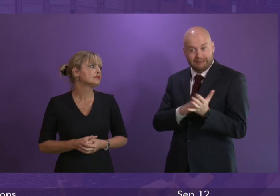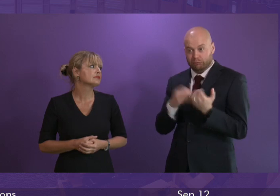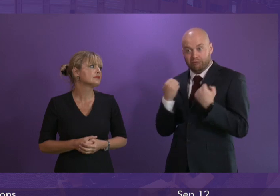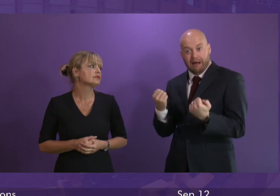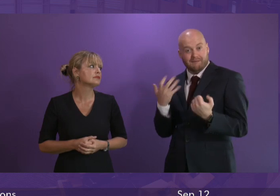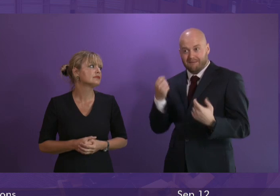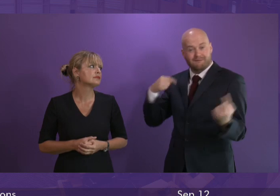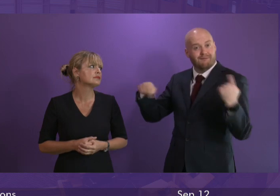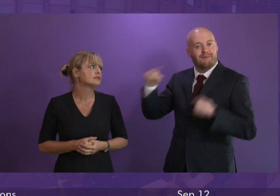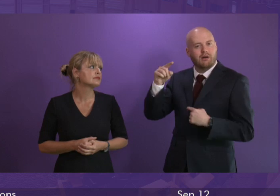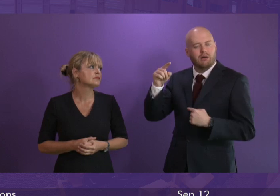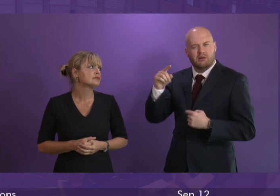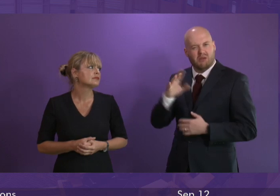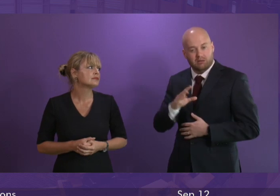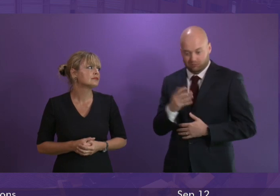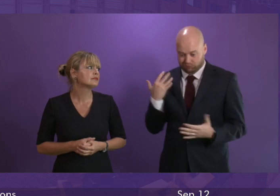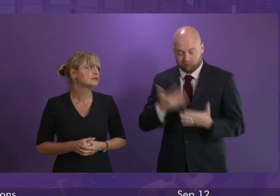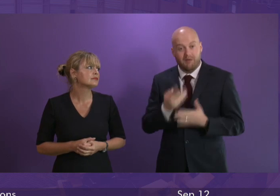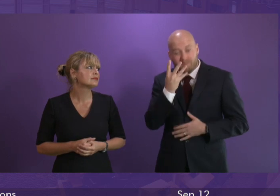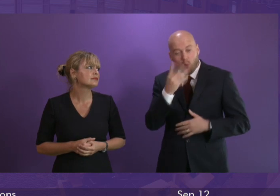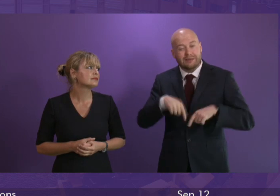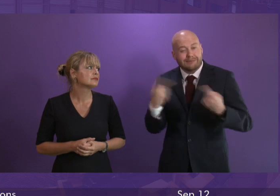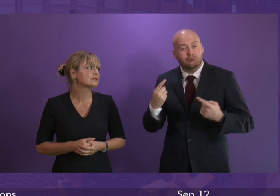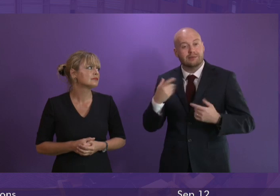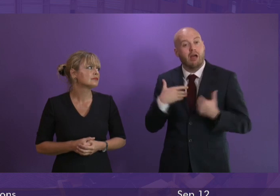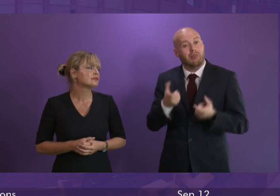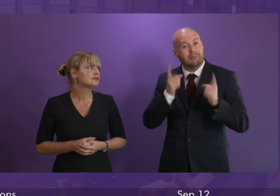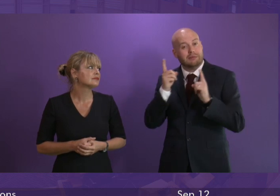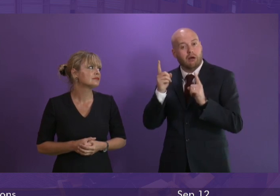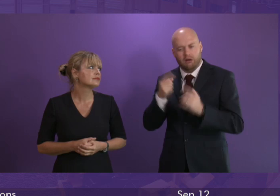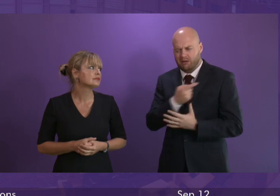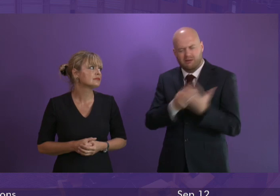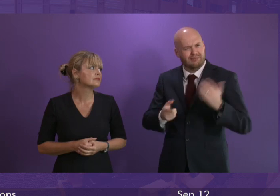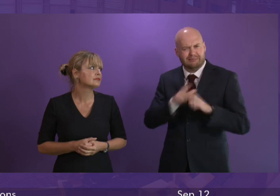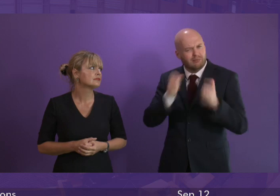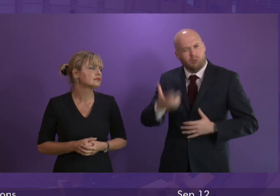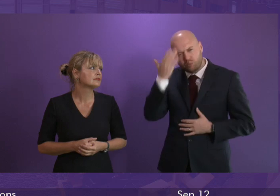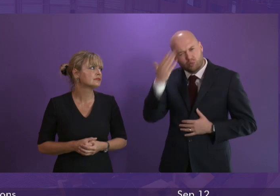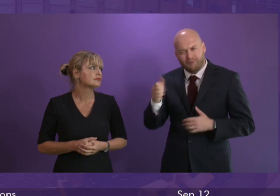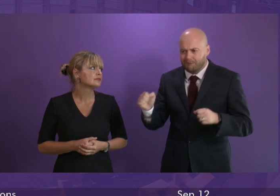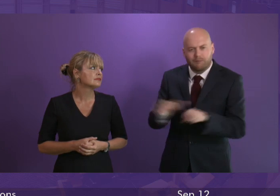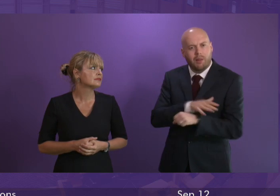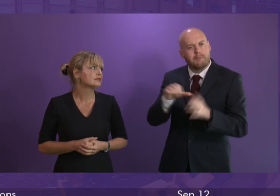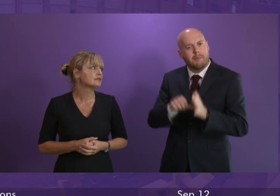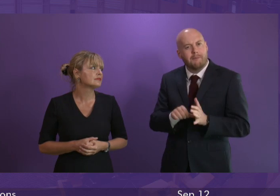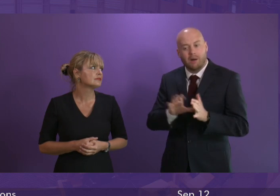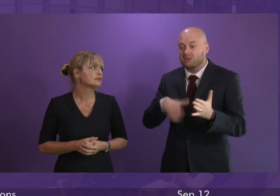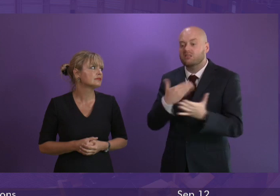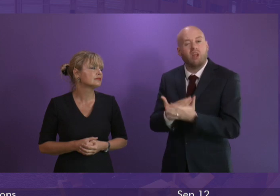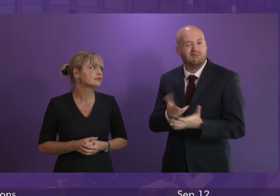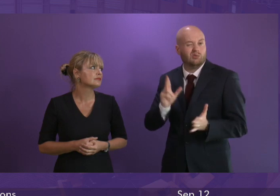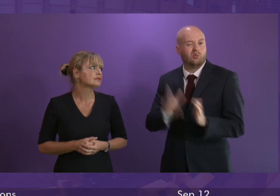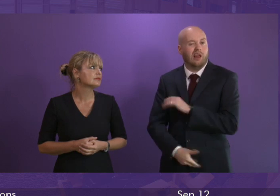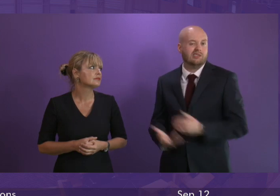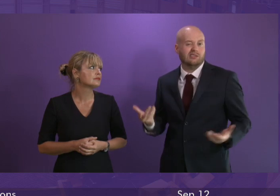ministers chose either not to know or simply failed to ask about the full extent of the problems faced until way, way too late.